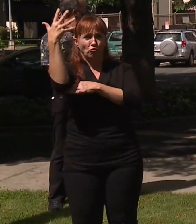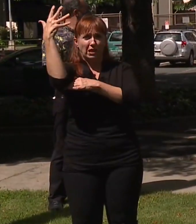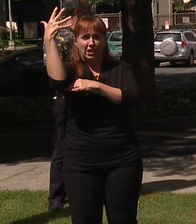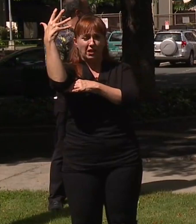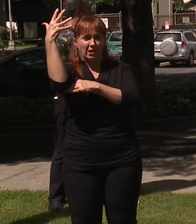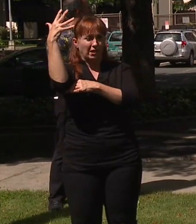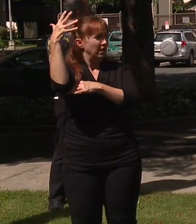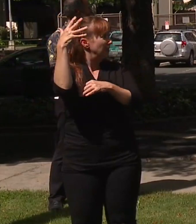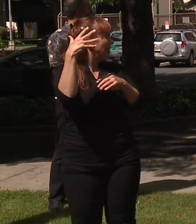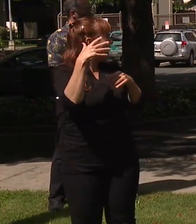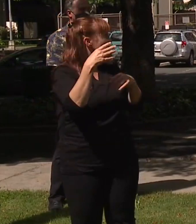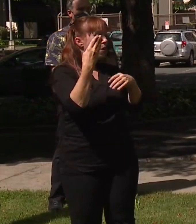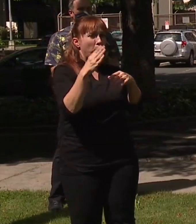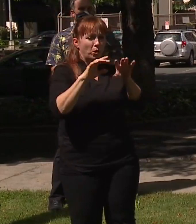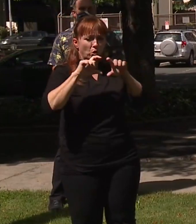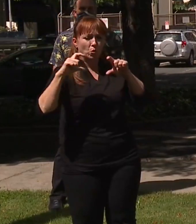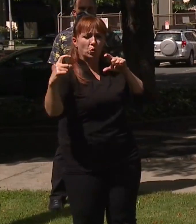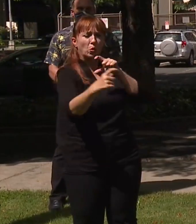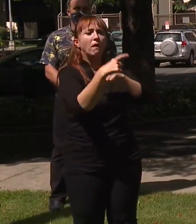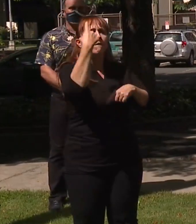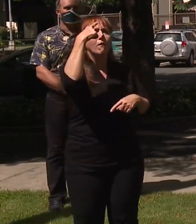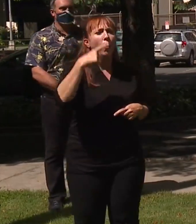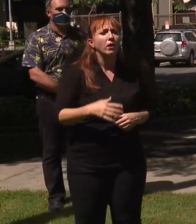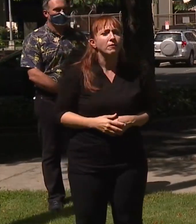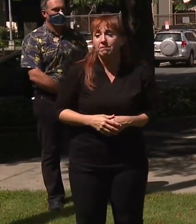tied around it? Do you know what that's for?